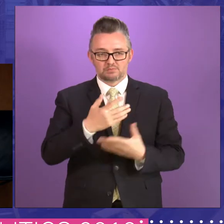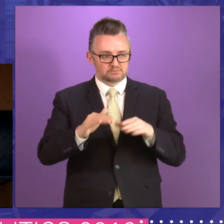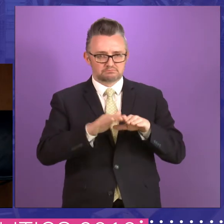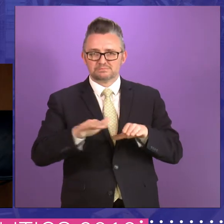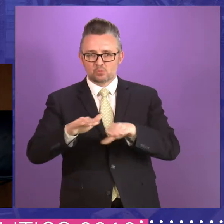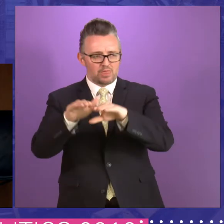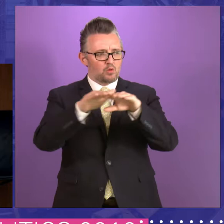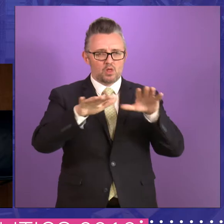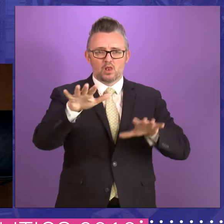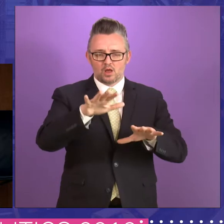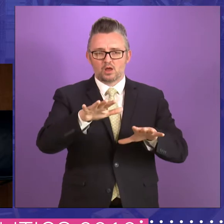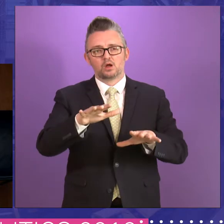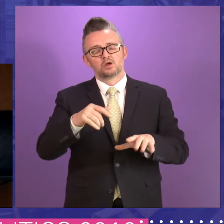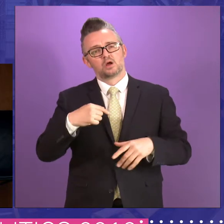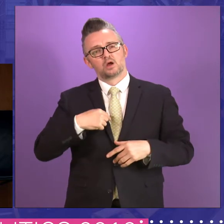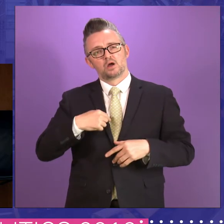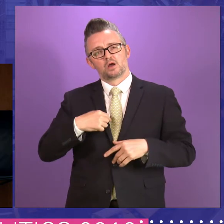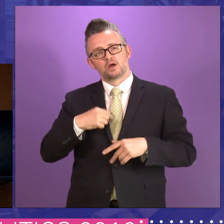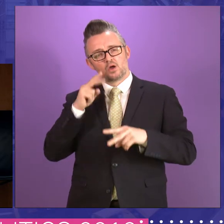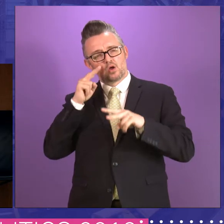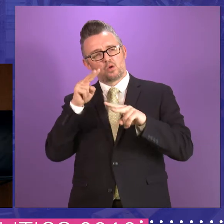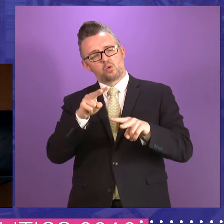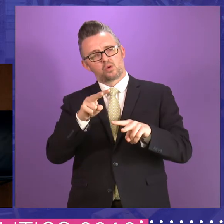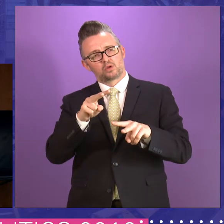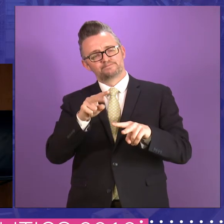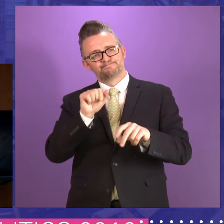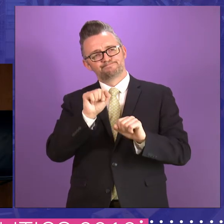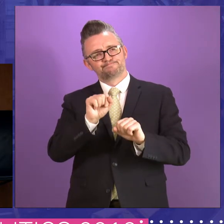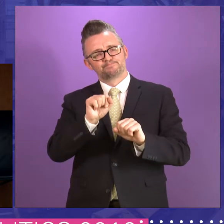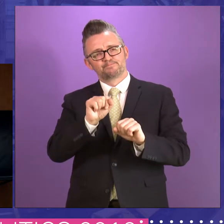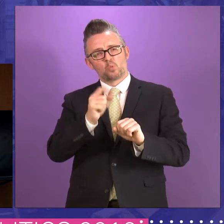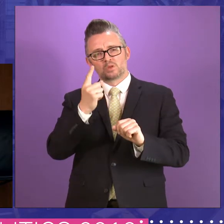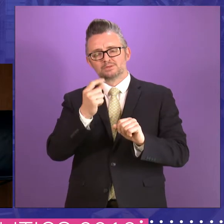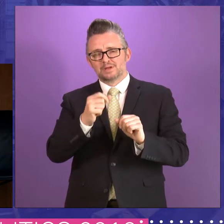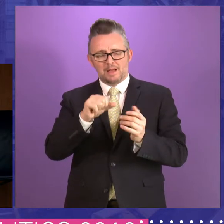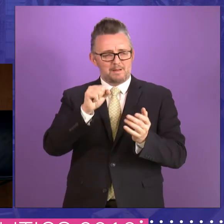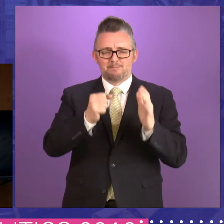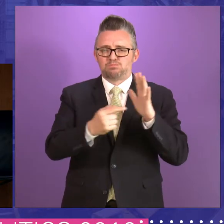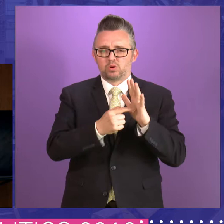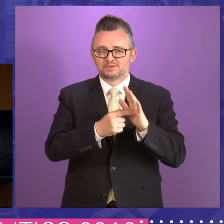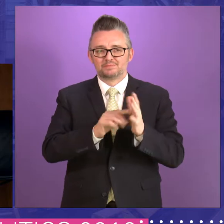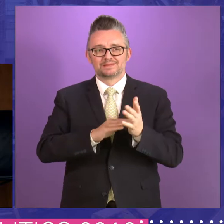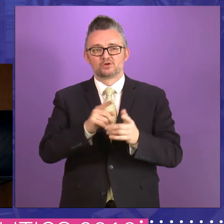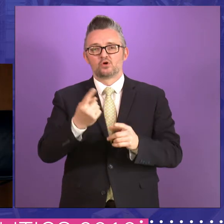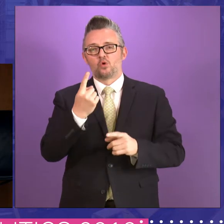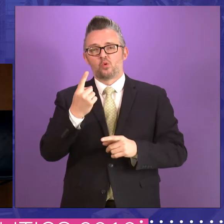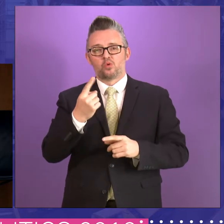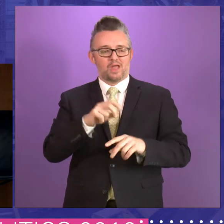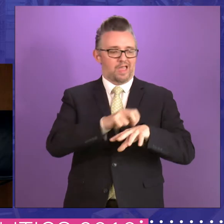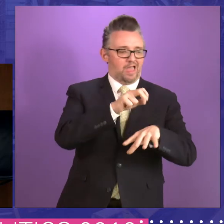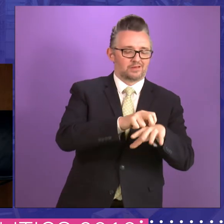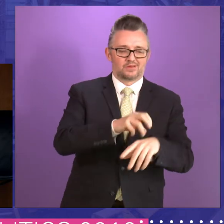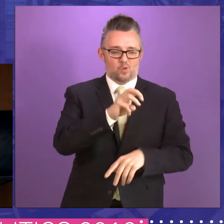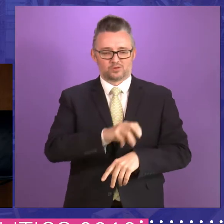the, among many other reasons, one of the, the core tenets of devolution was that it would, I suppose, appease nationalist sentiment in, in Ireland,